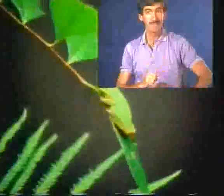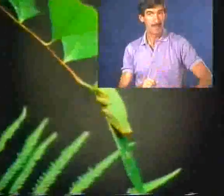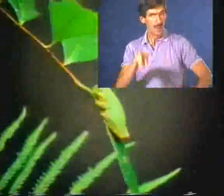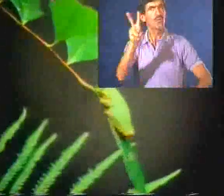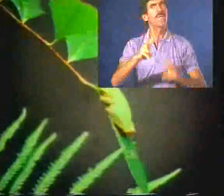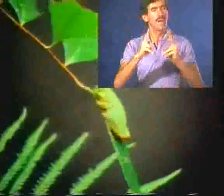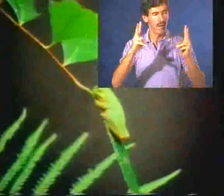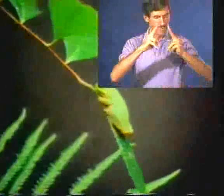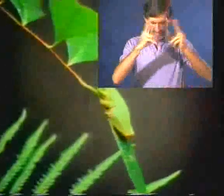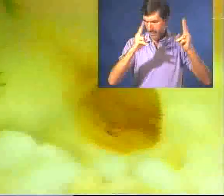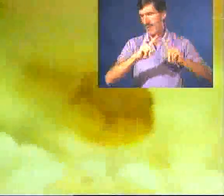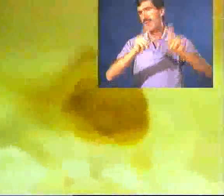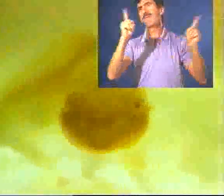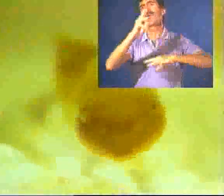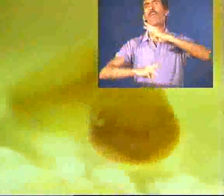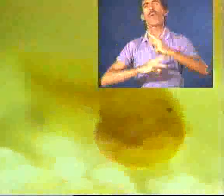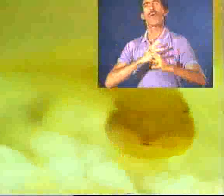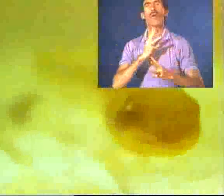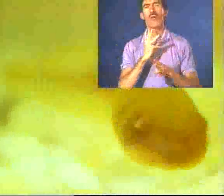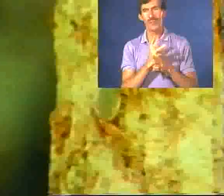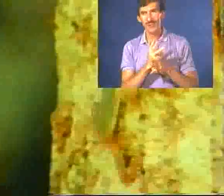Two very, very different worlds. worlds.